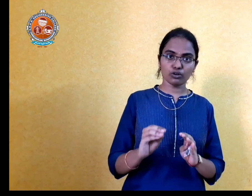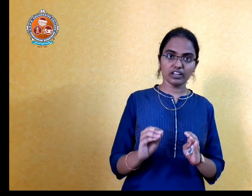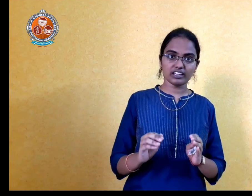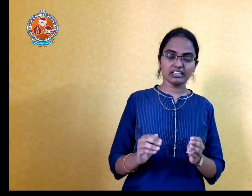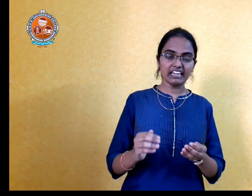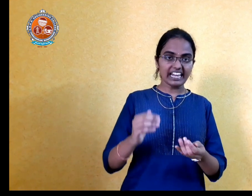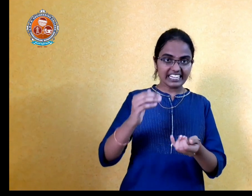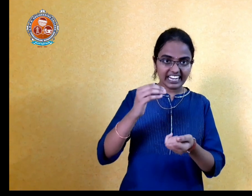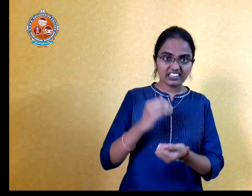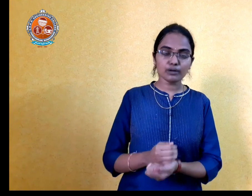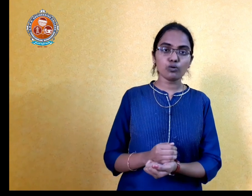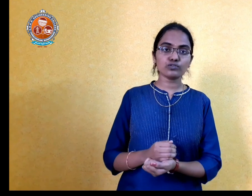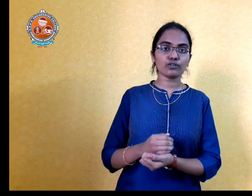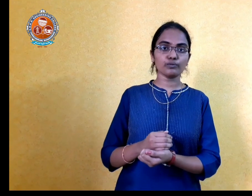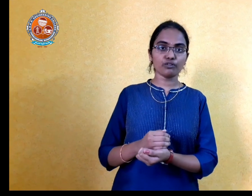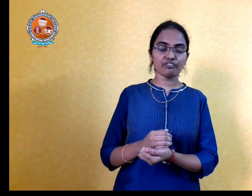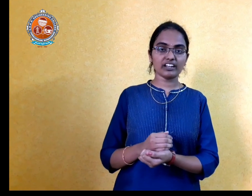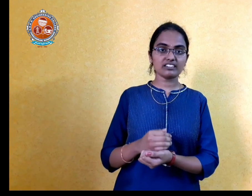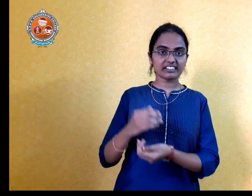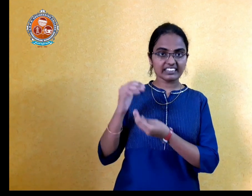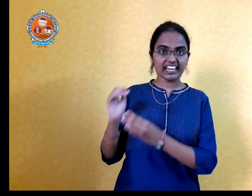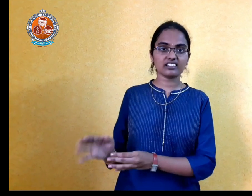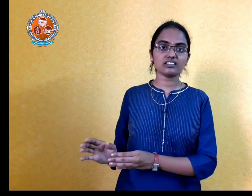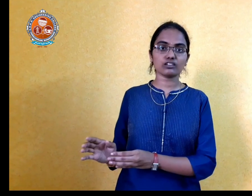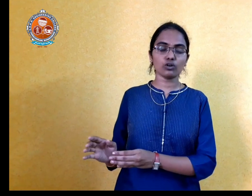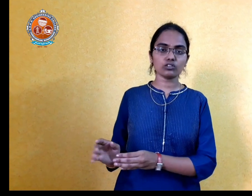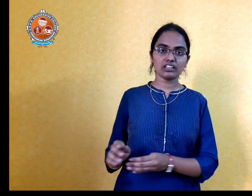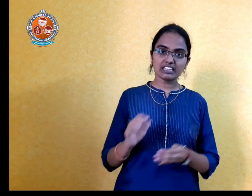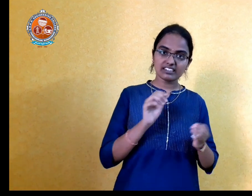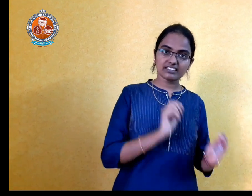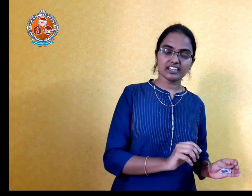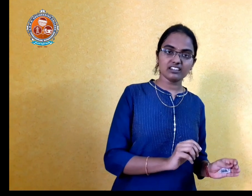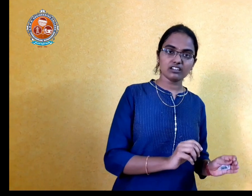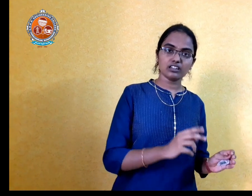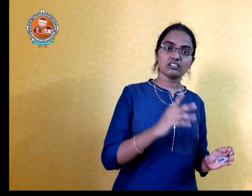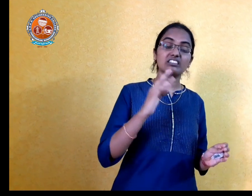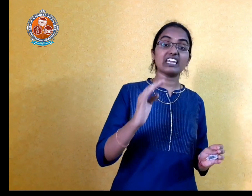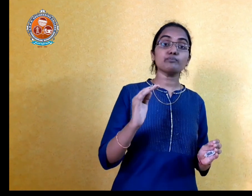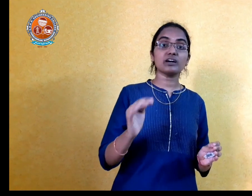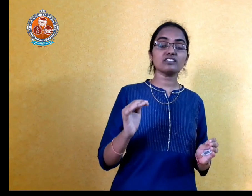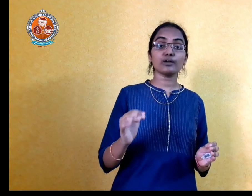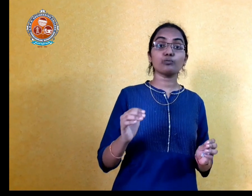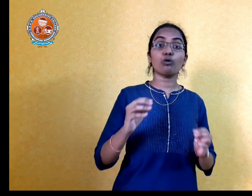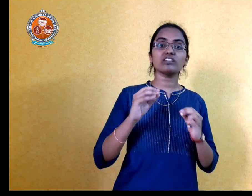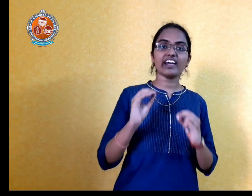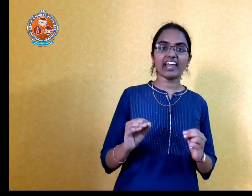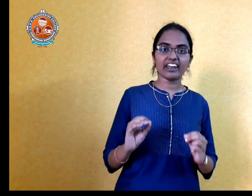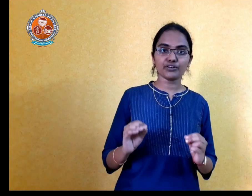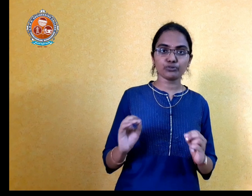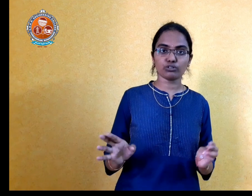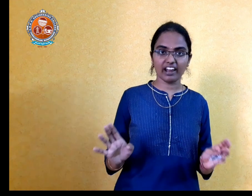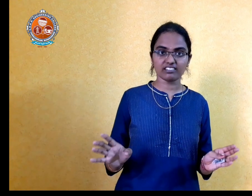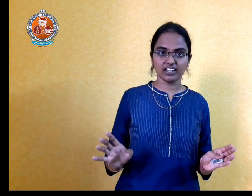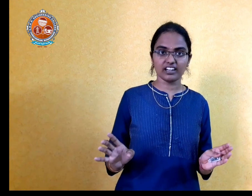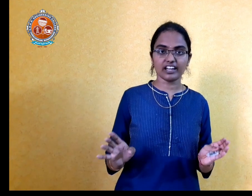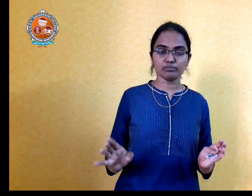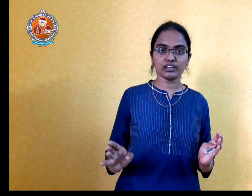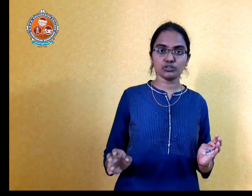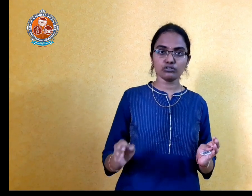not taking get the books from your friends take the zero sit three months are more than enough to crack the gate and telling you